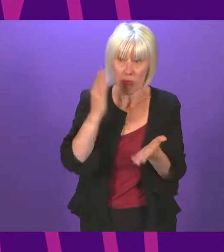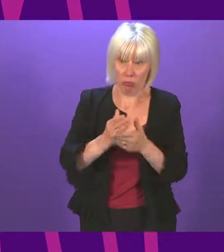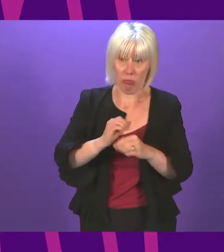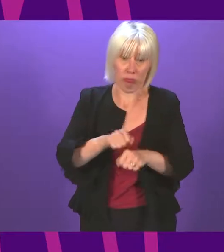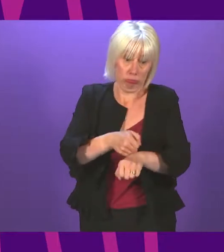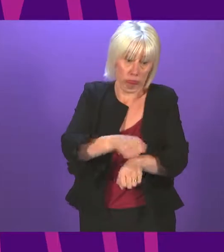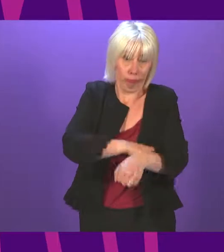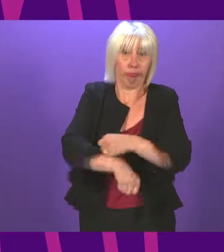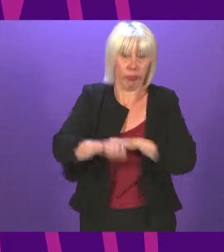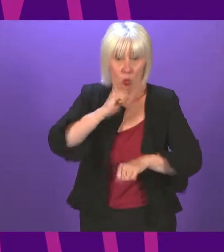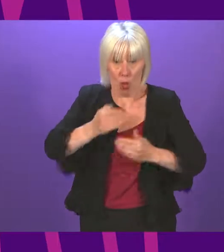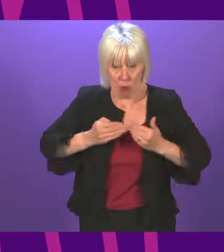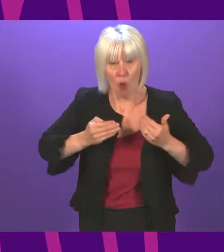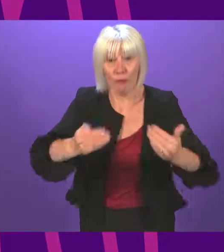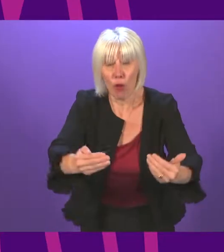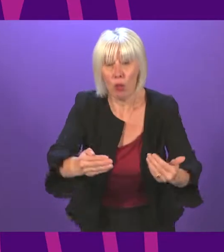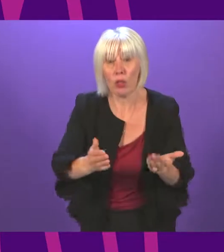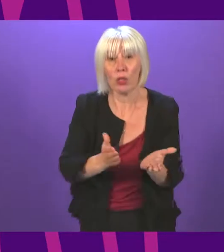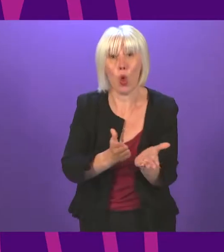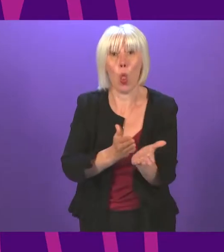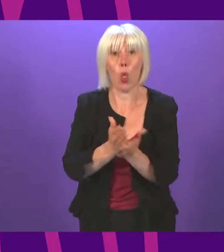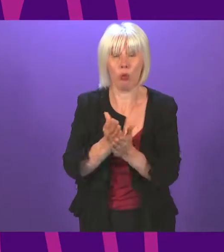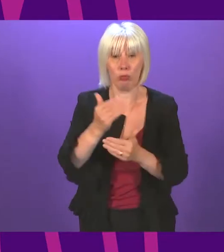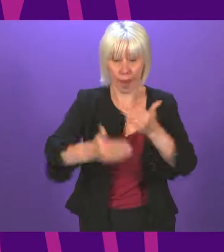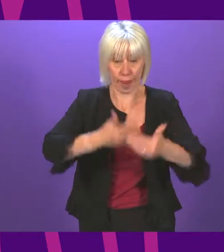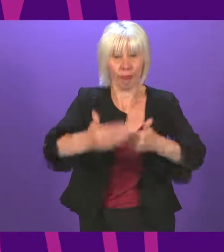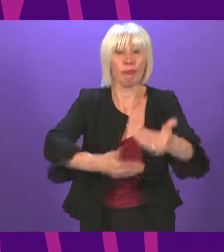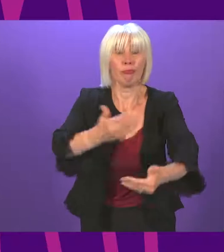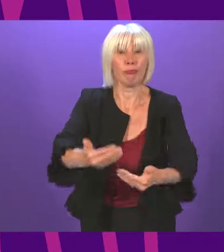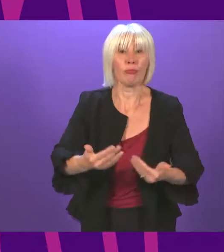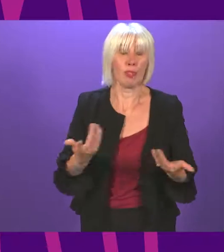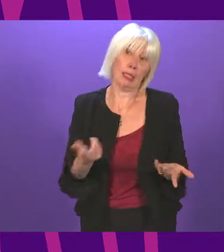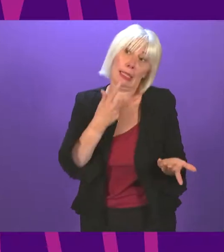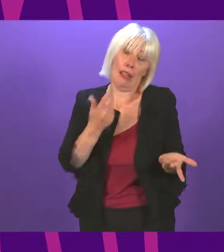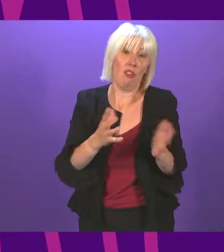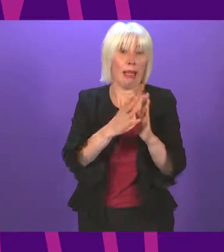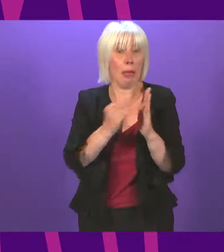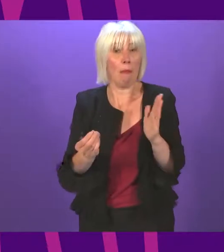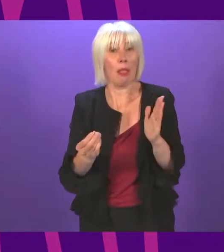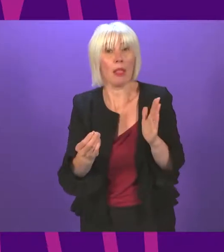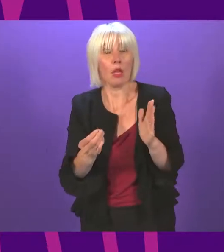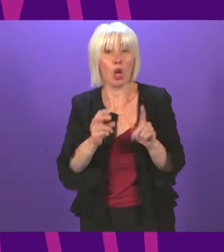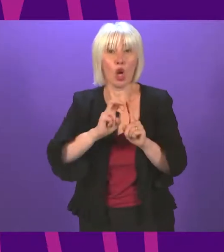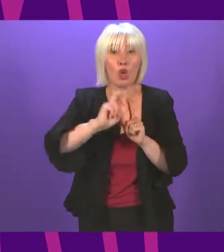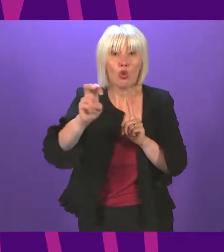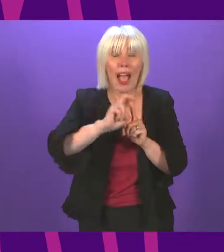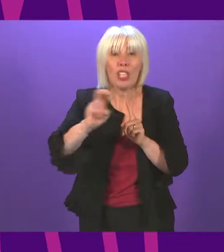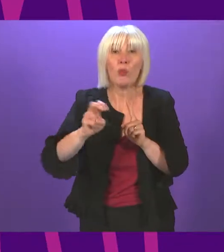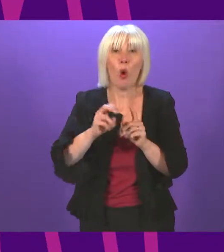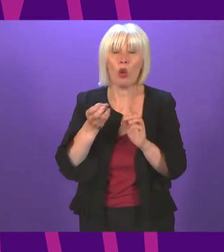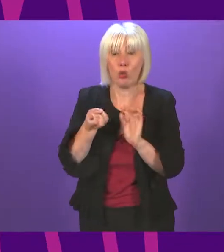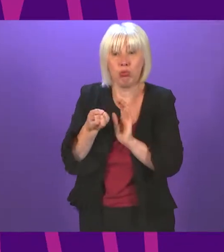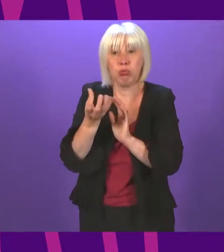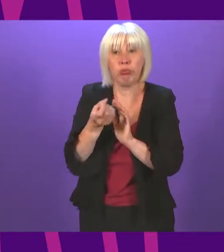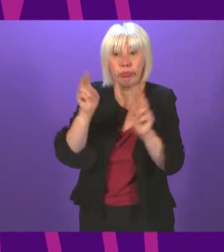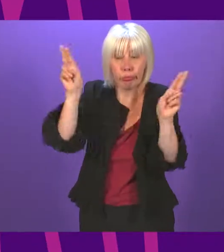forward. And we will do that as part of the measures such as the steps we are taking, for example, on transport decarbonisation with